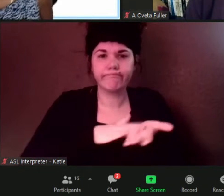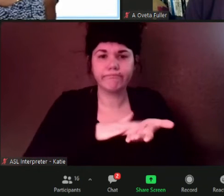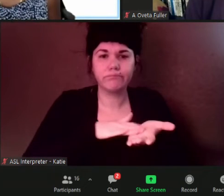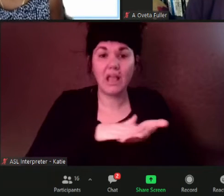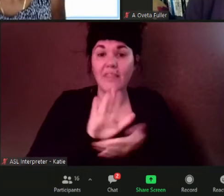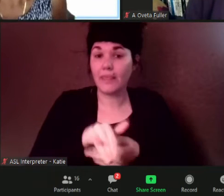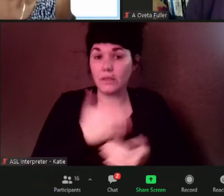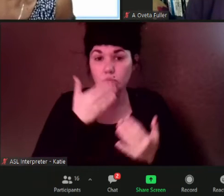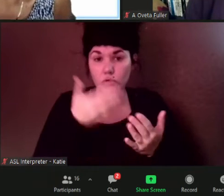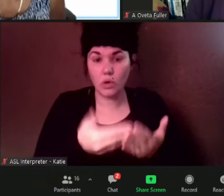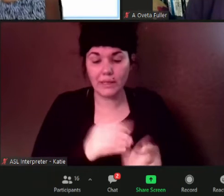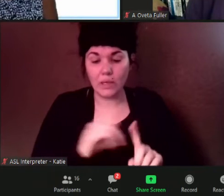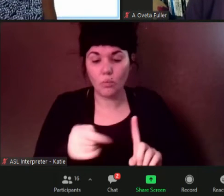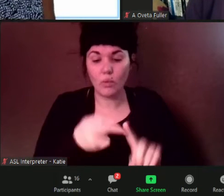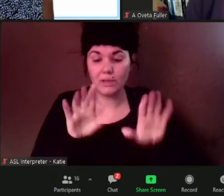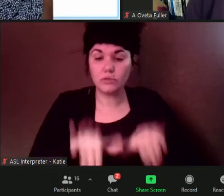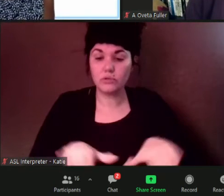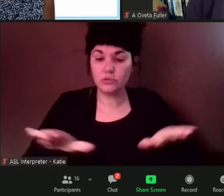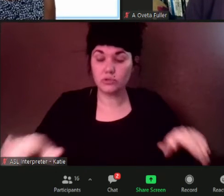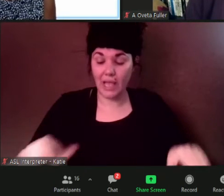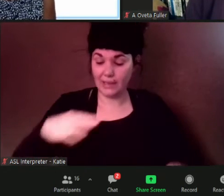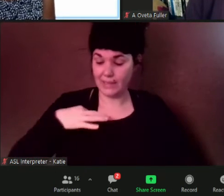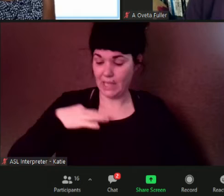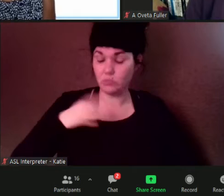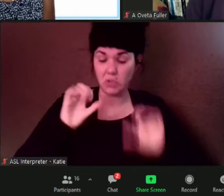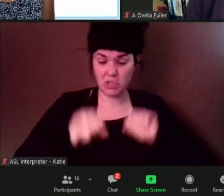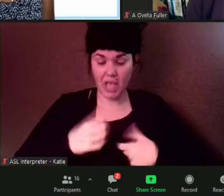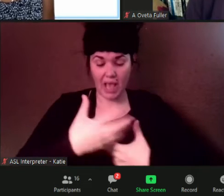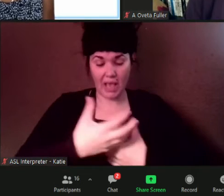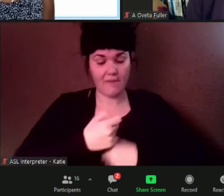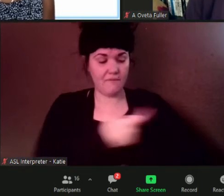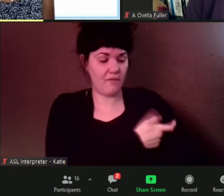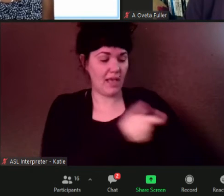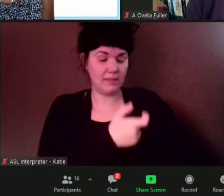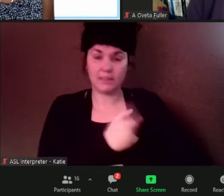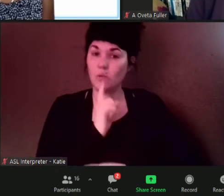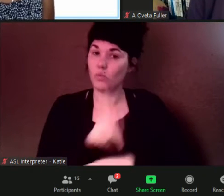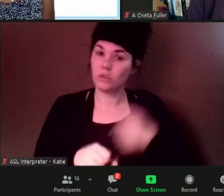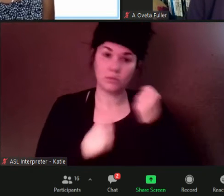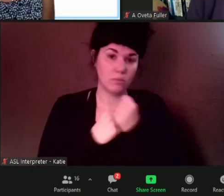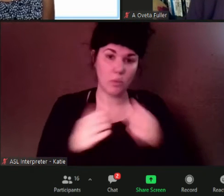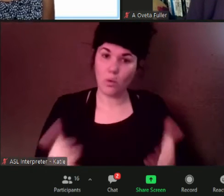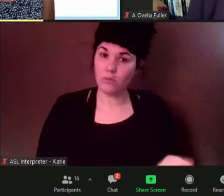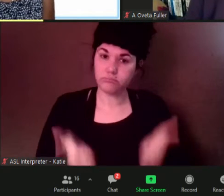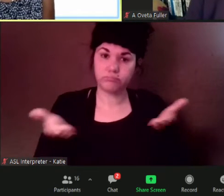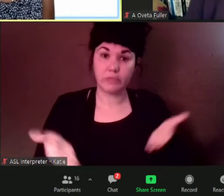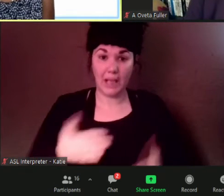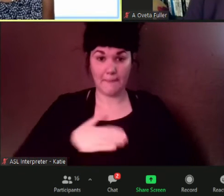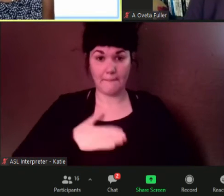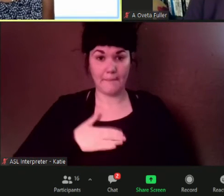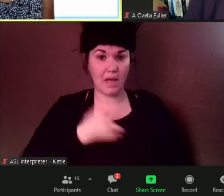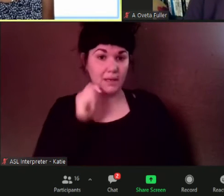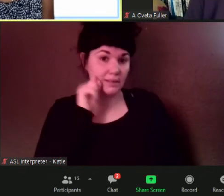i'm a big believer in the vaccine my teenagers already received it um what about um